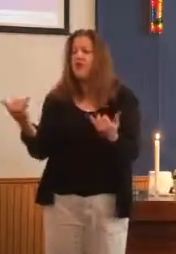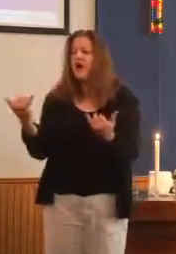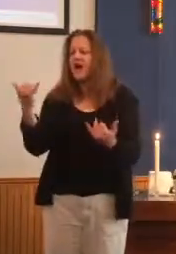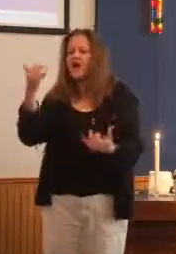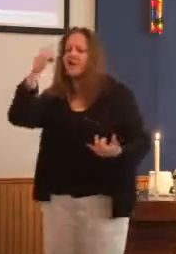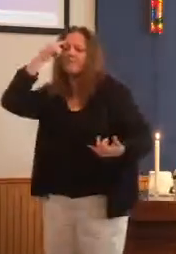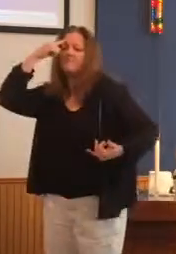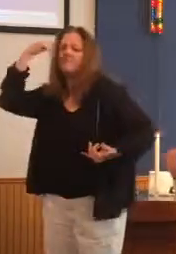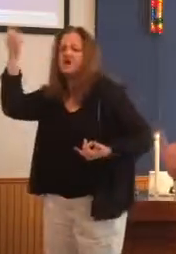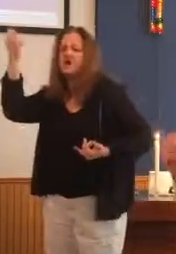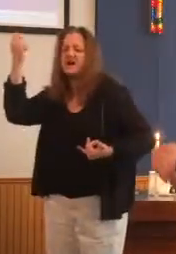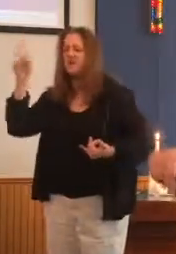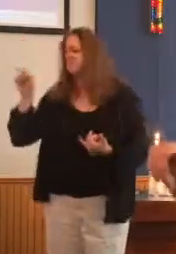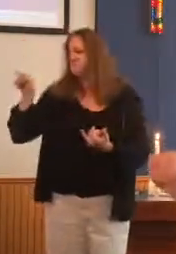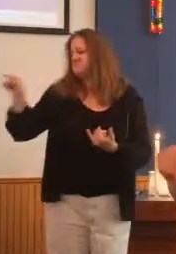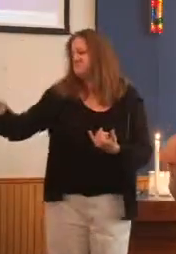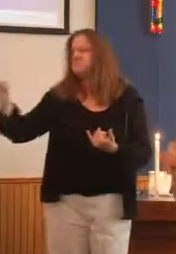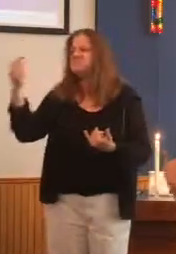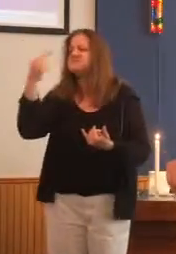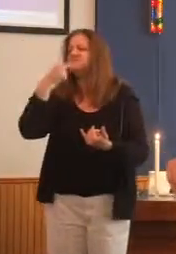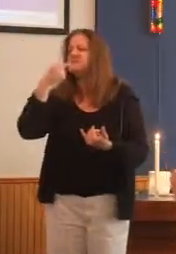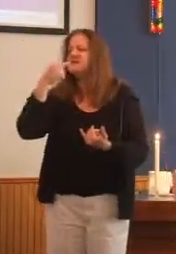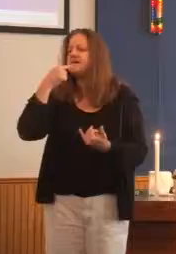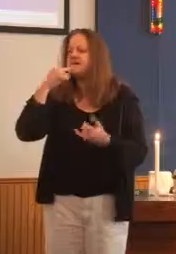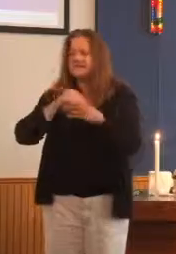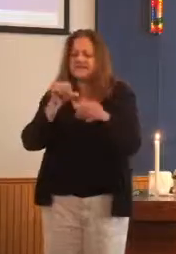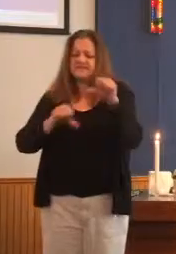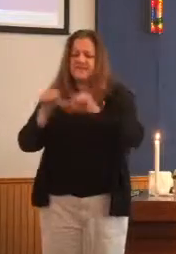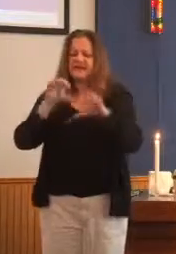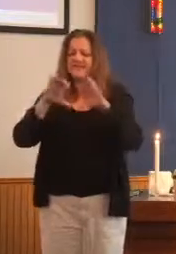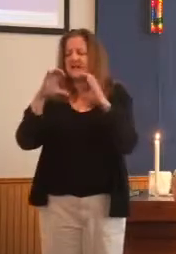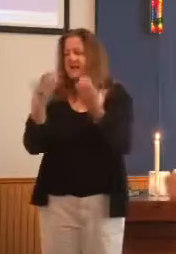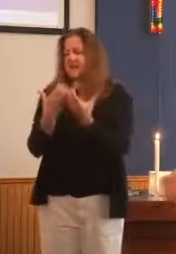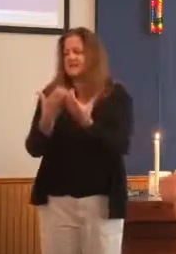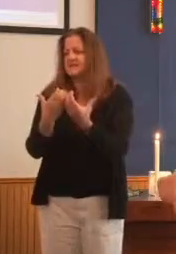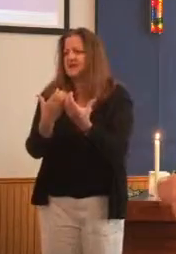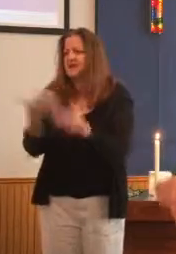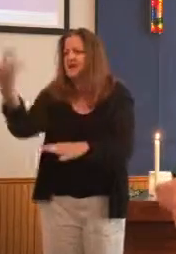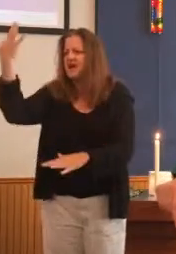so-and-so said something in science class in my sophomore year.